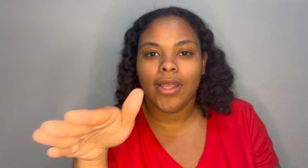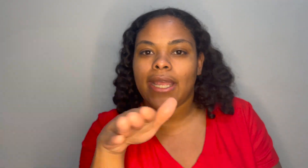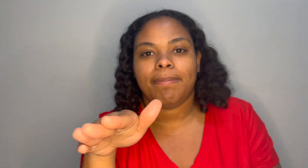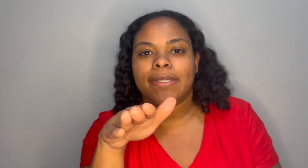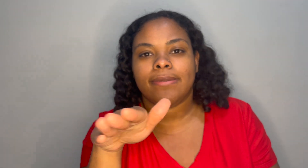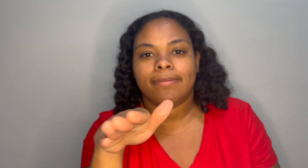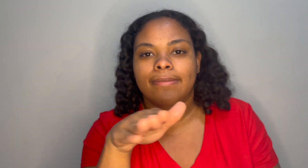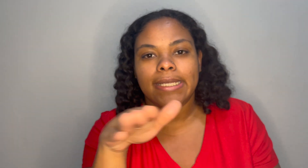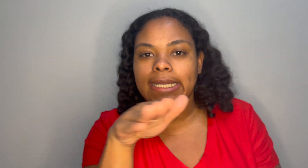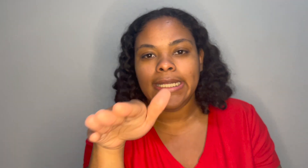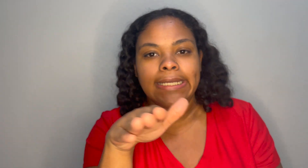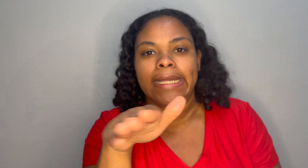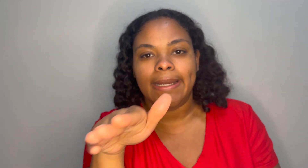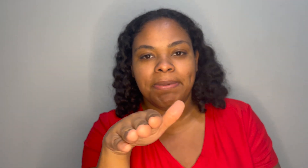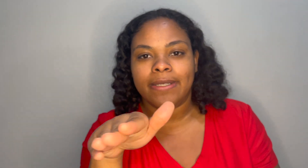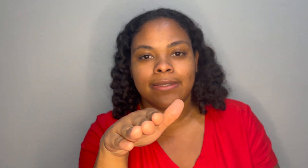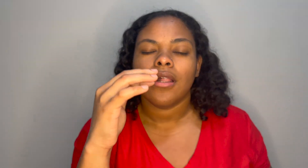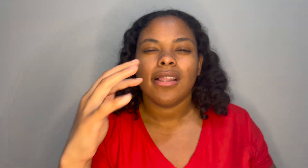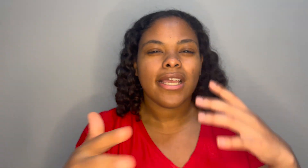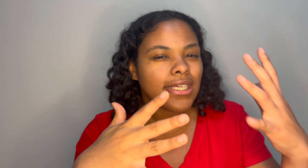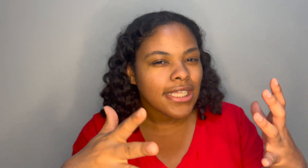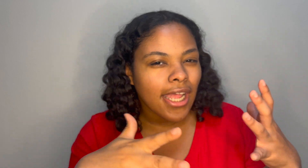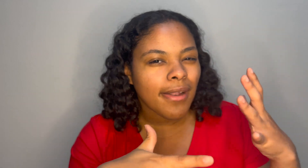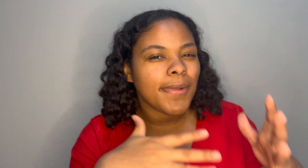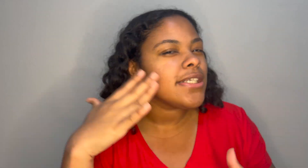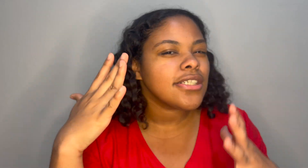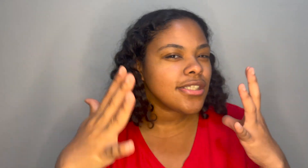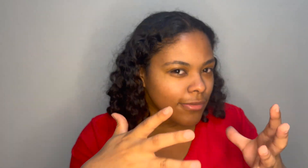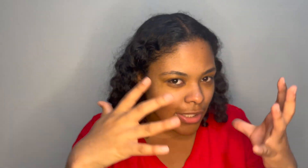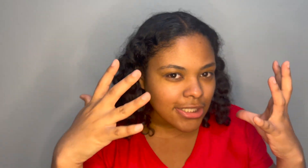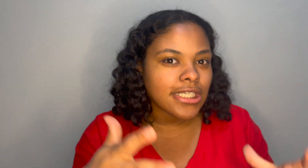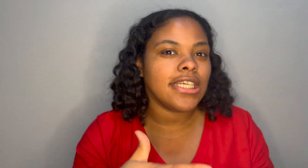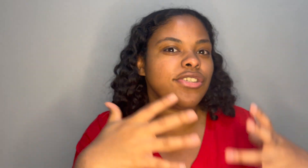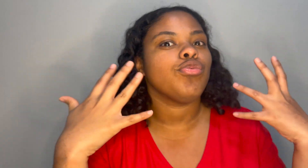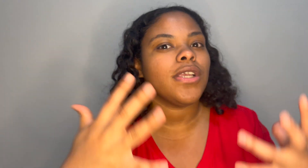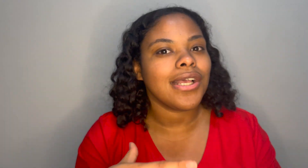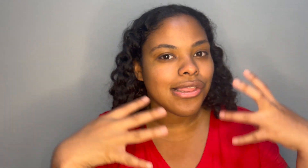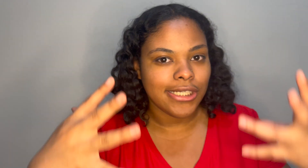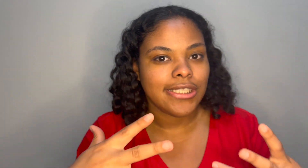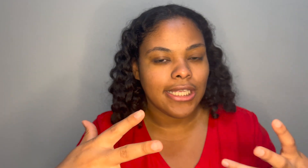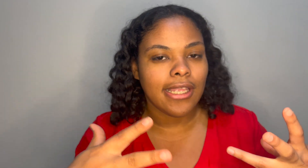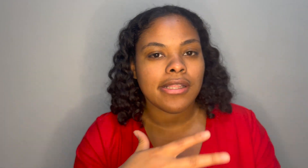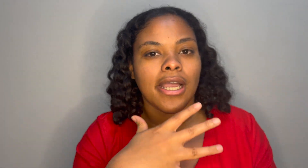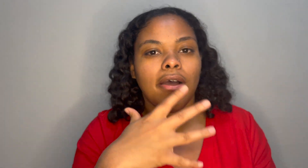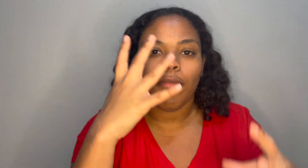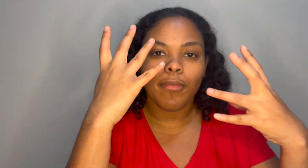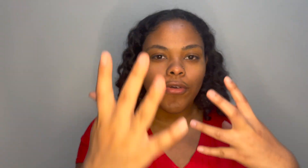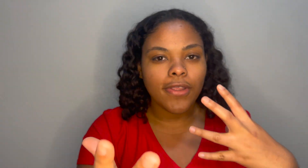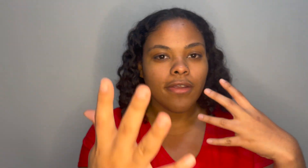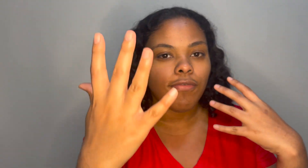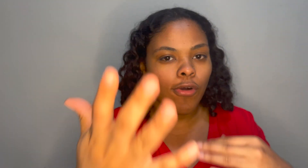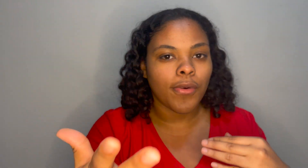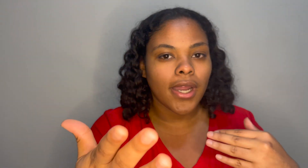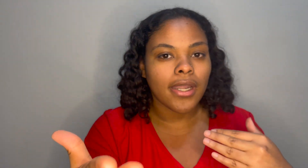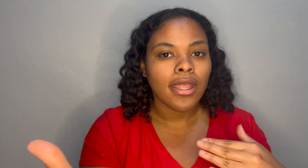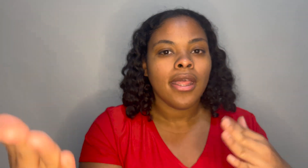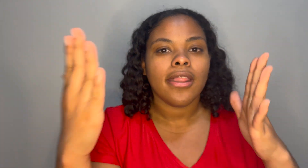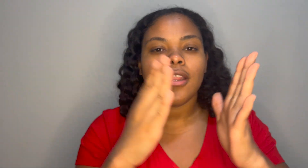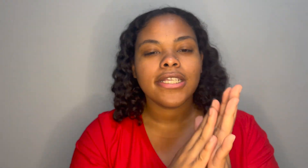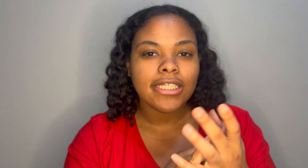happen it ain't gonna happen like i said make sure the list is realistic now moving forward the next thing